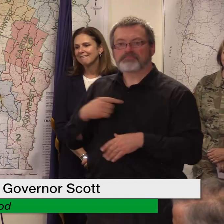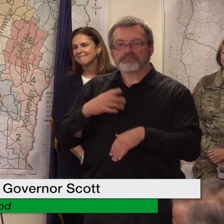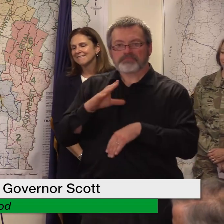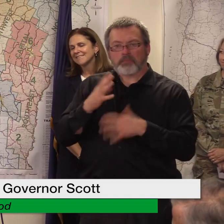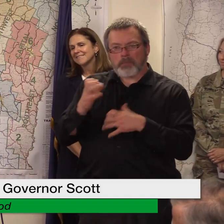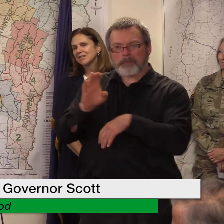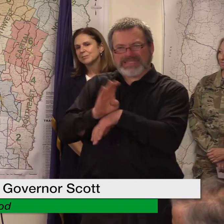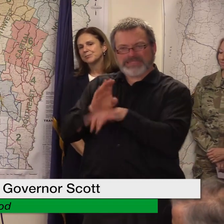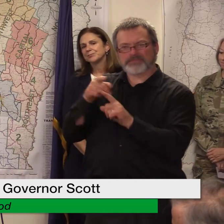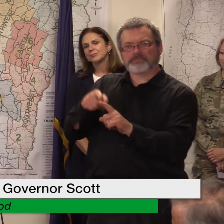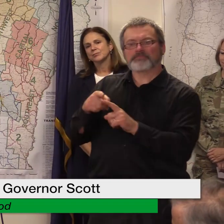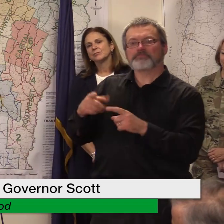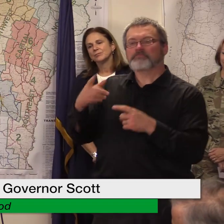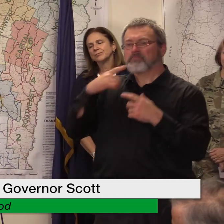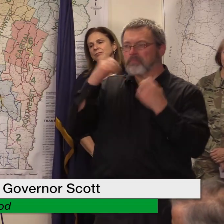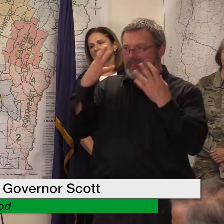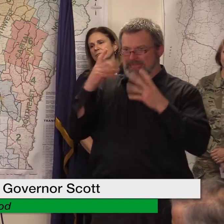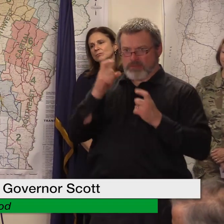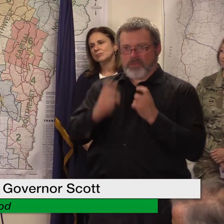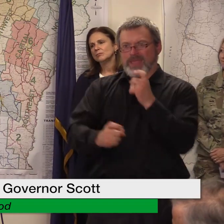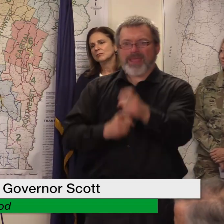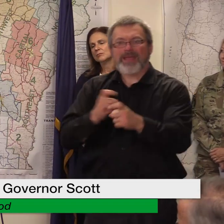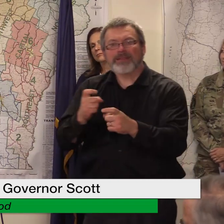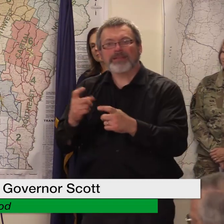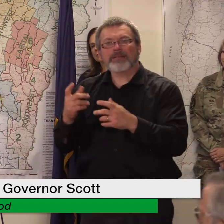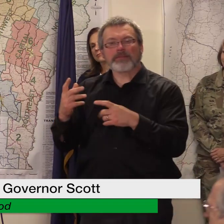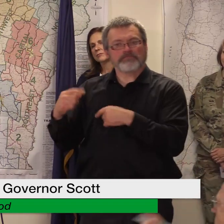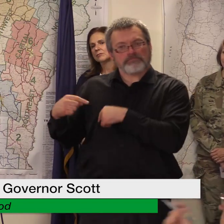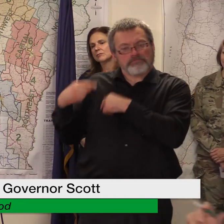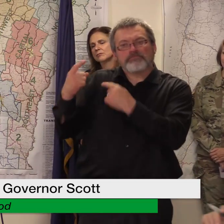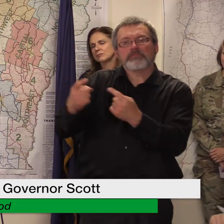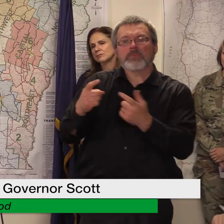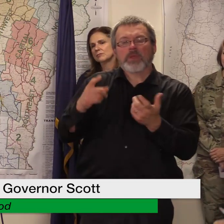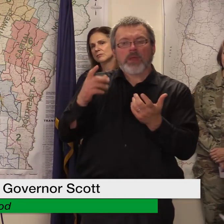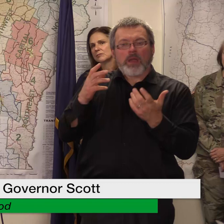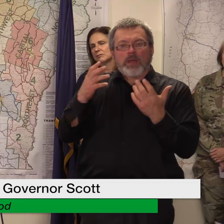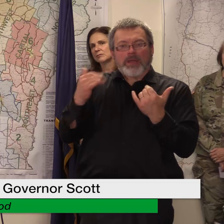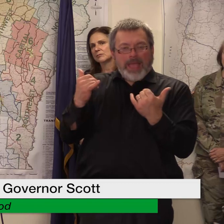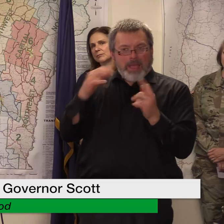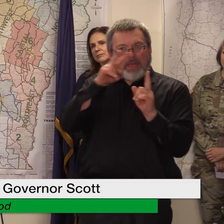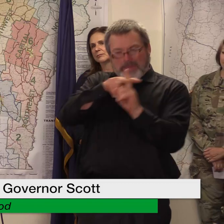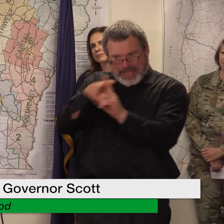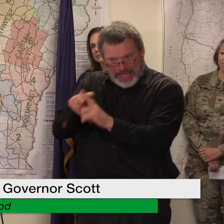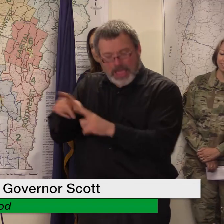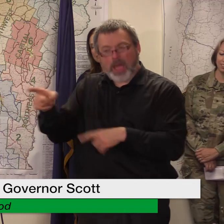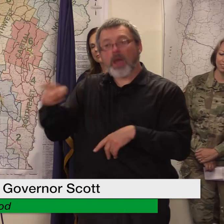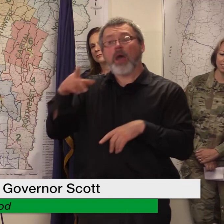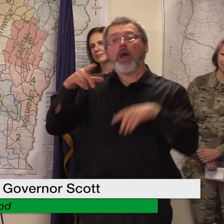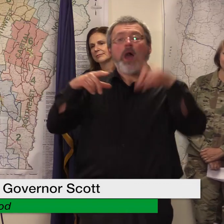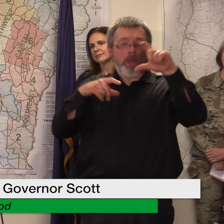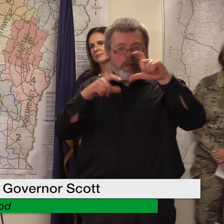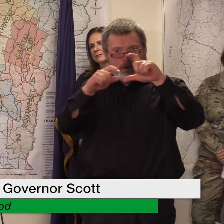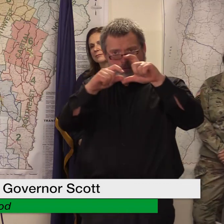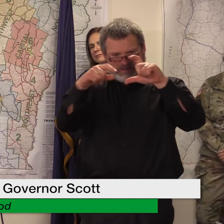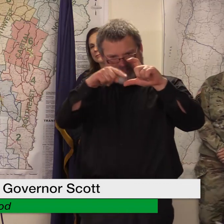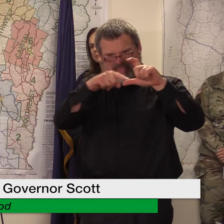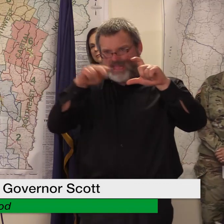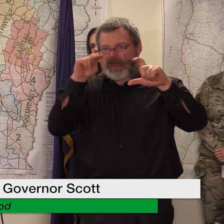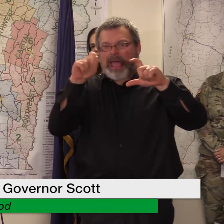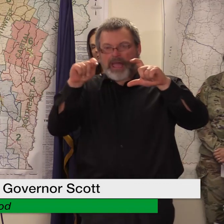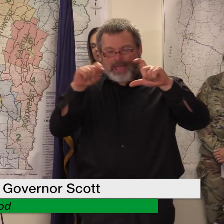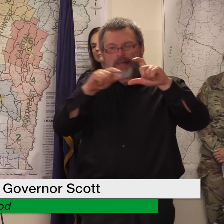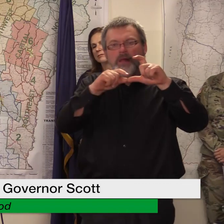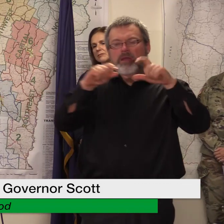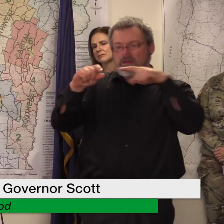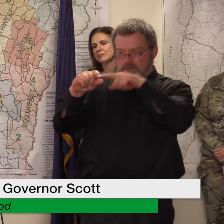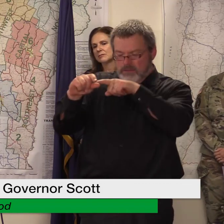funding sources that come in when you're looking at the net um i'm kind of wondering about the timing this happened